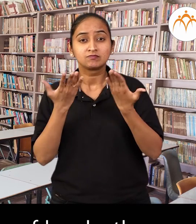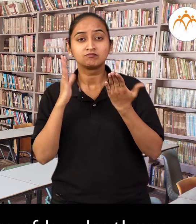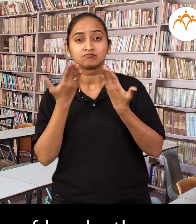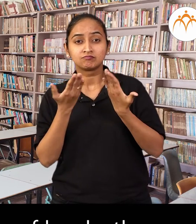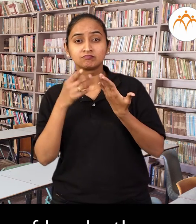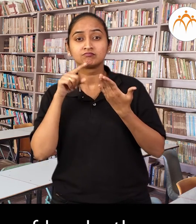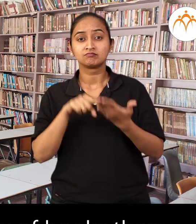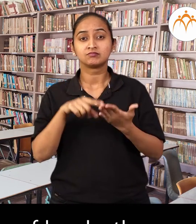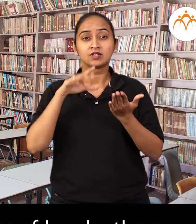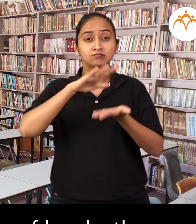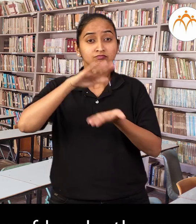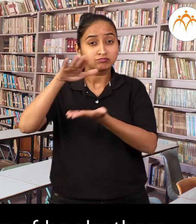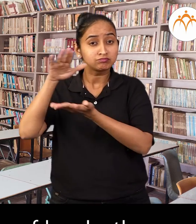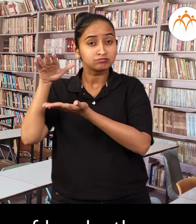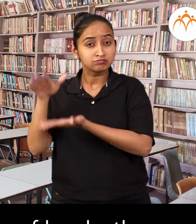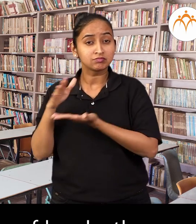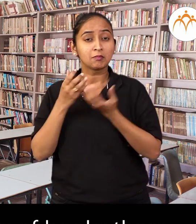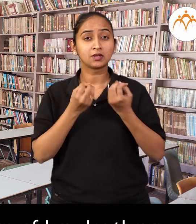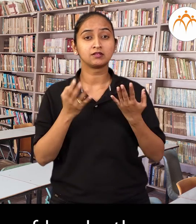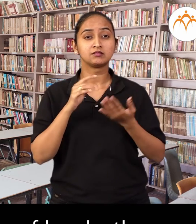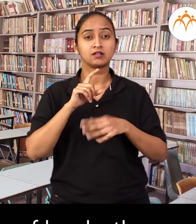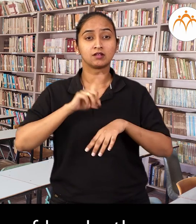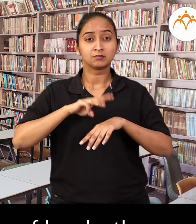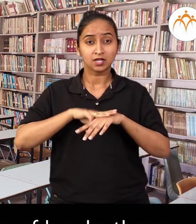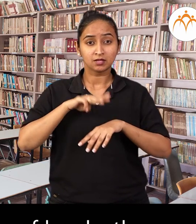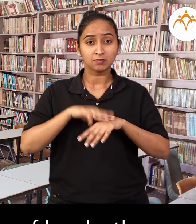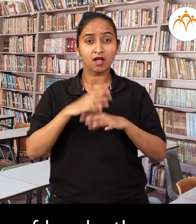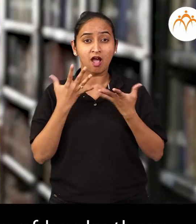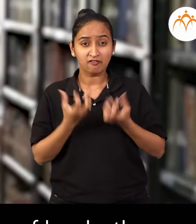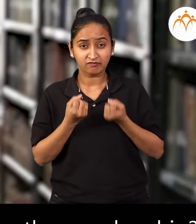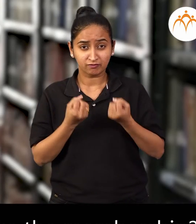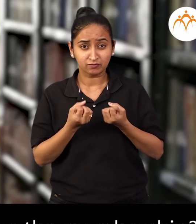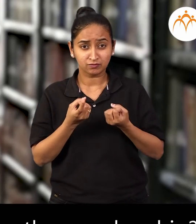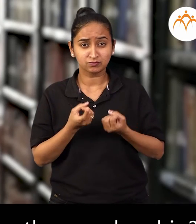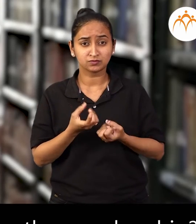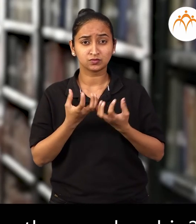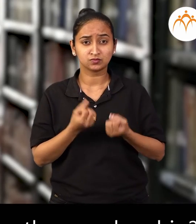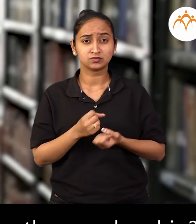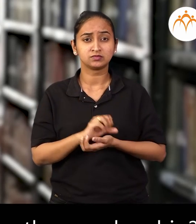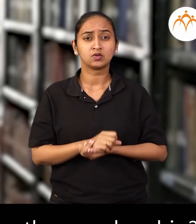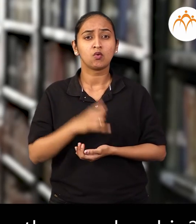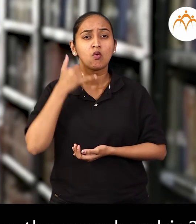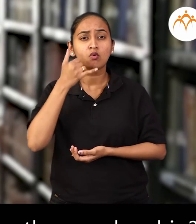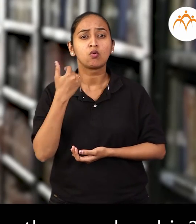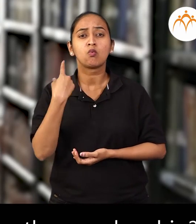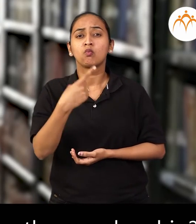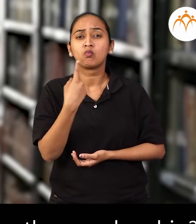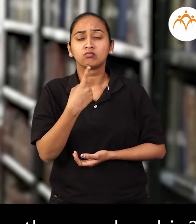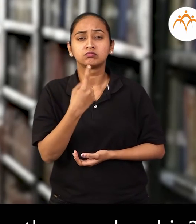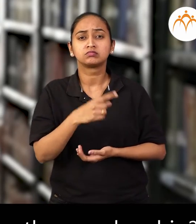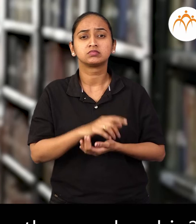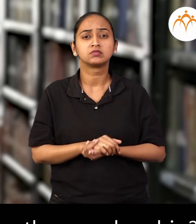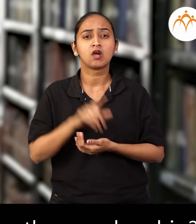there are lots of books there. Whom will you call to take the membership?